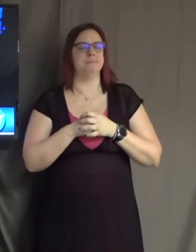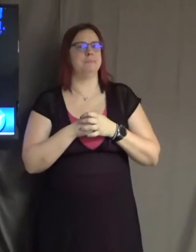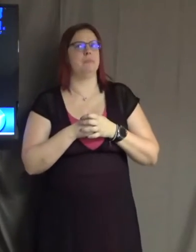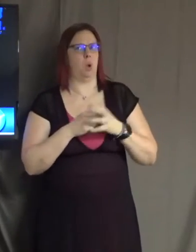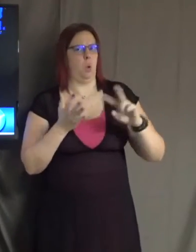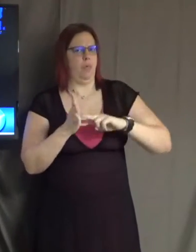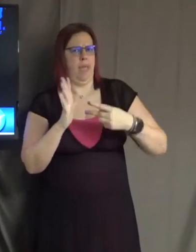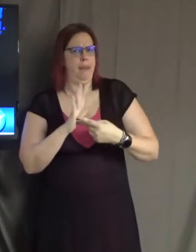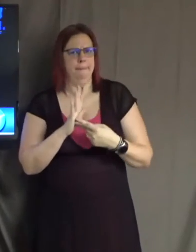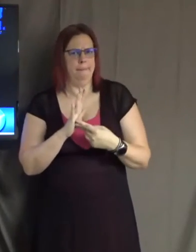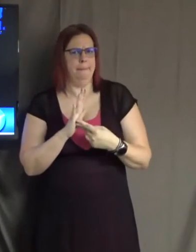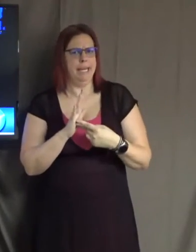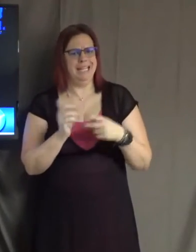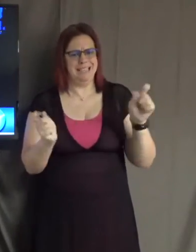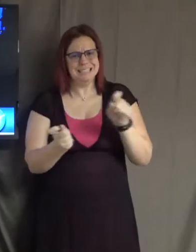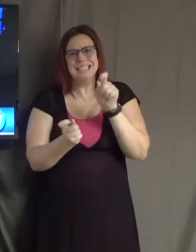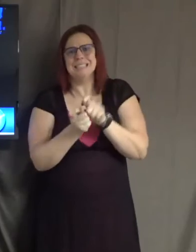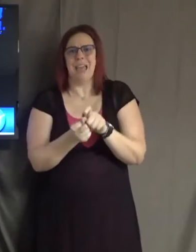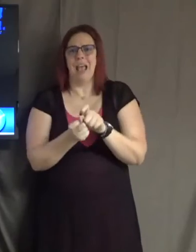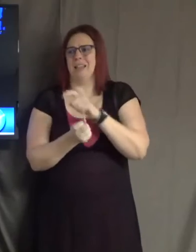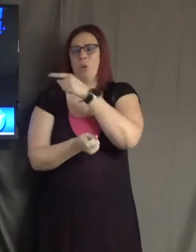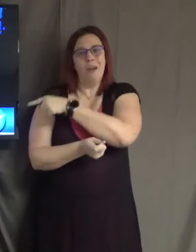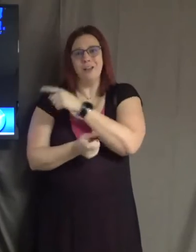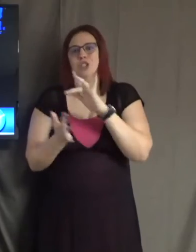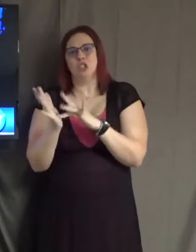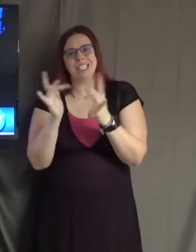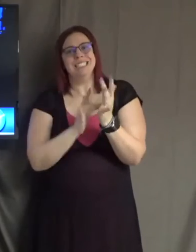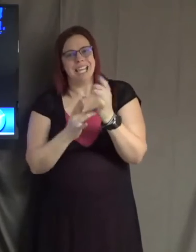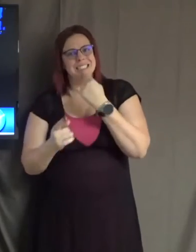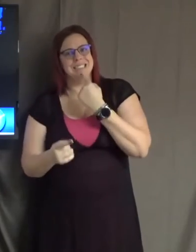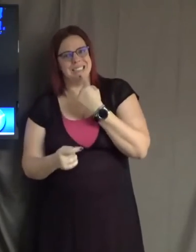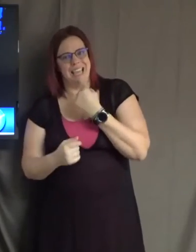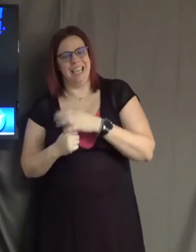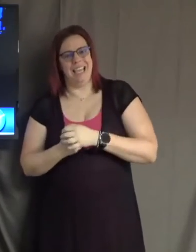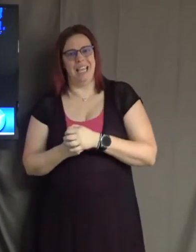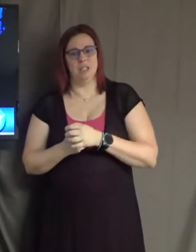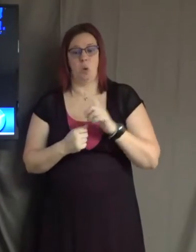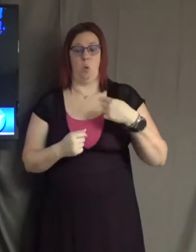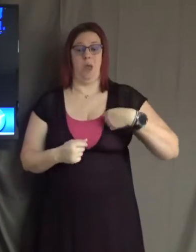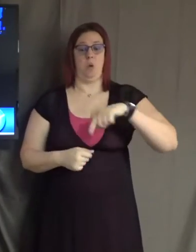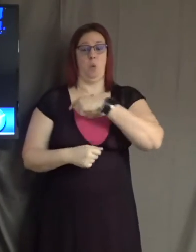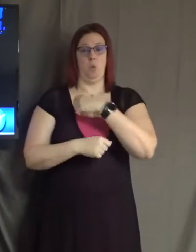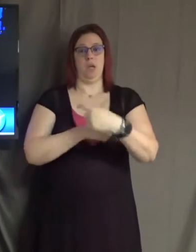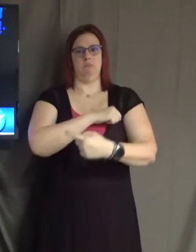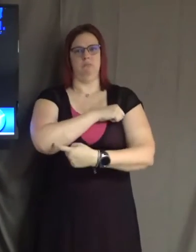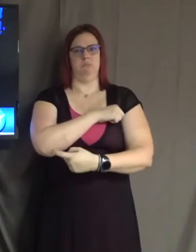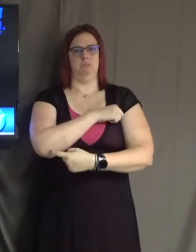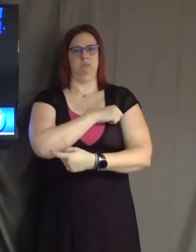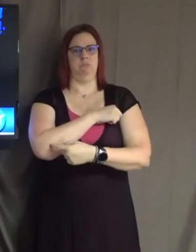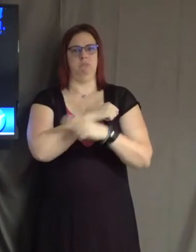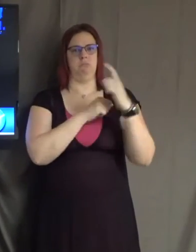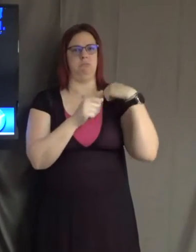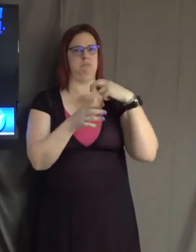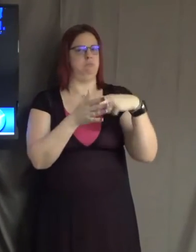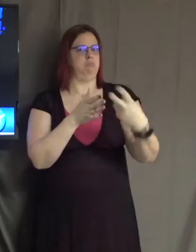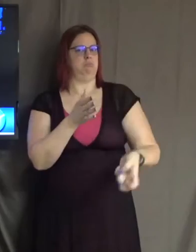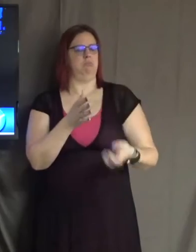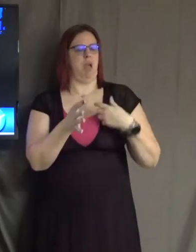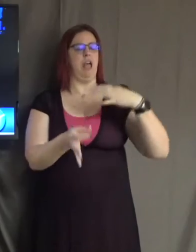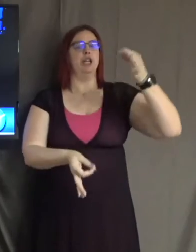exactly what Jesus is talking about. When we are tempted to fall into judging the soundbites, using a soundbite to